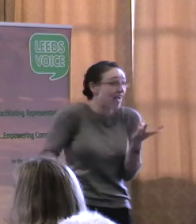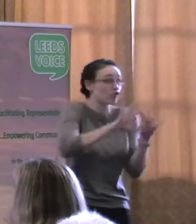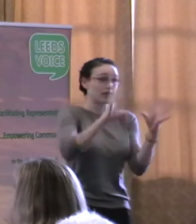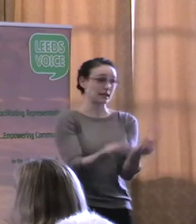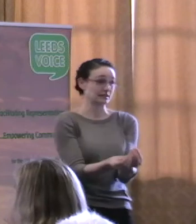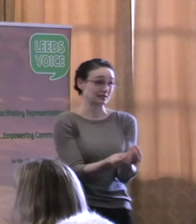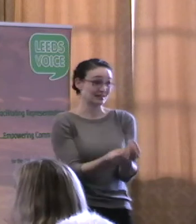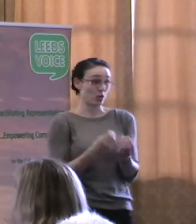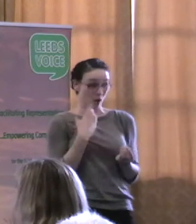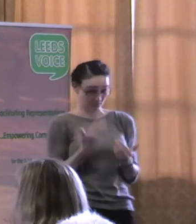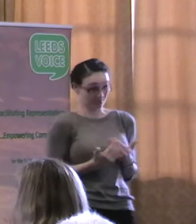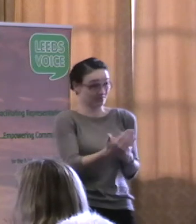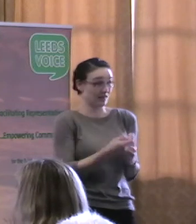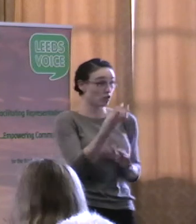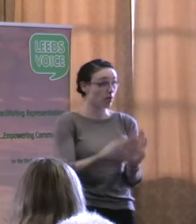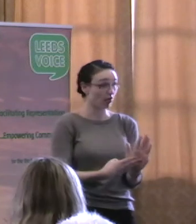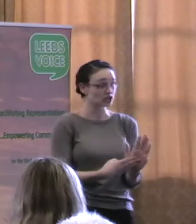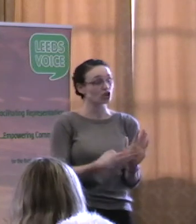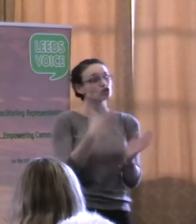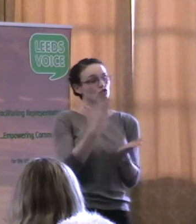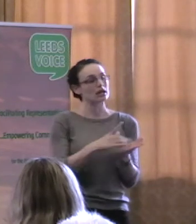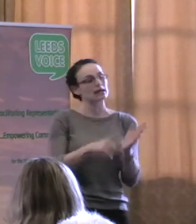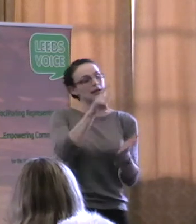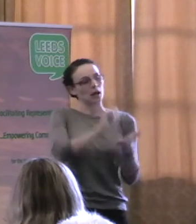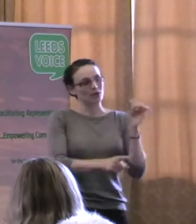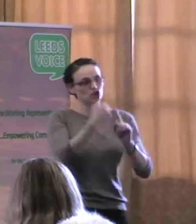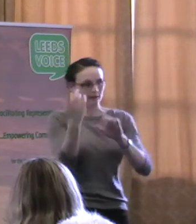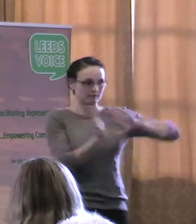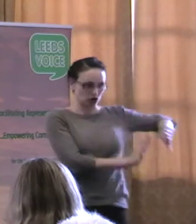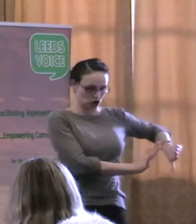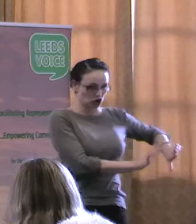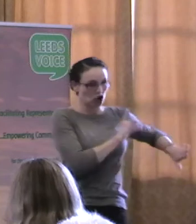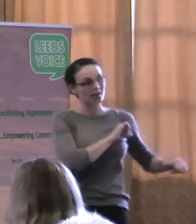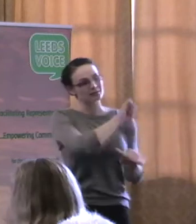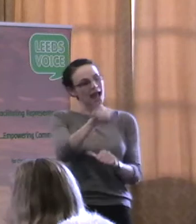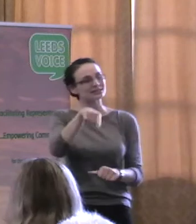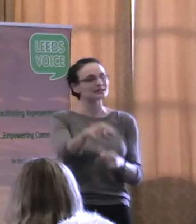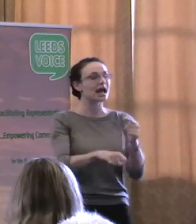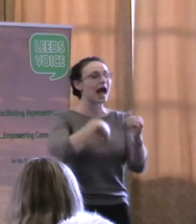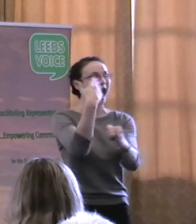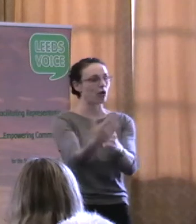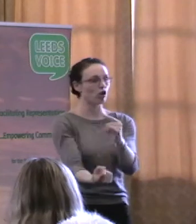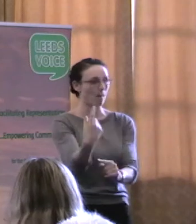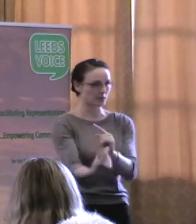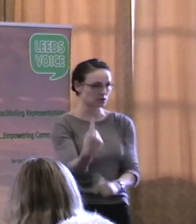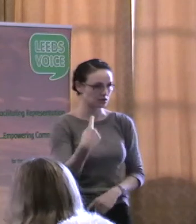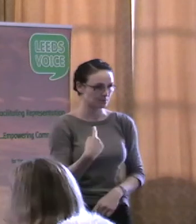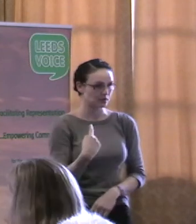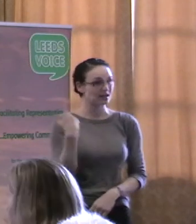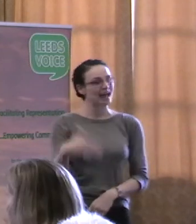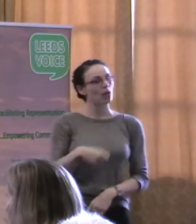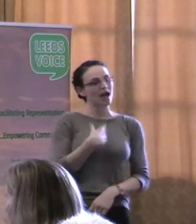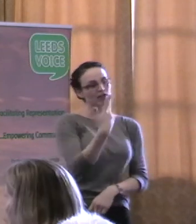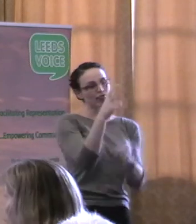part, but there is also outcomes. And there are three outcomes frameworks.